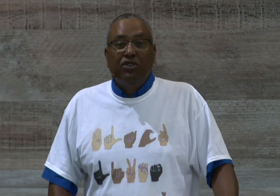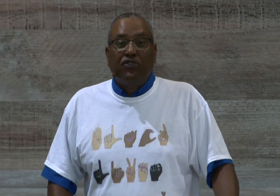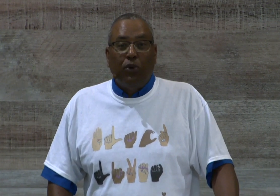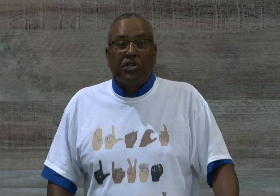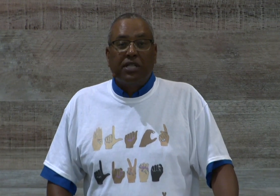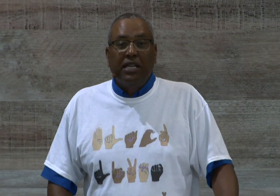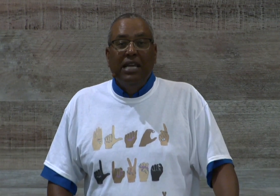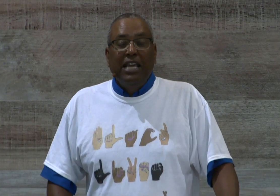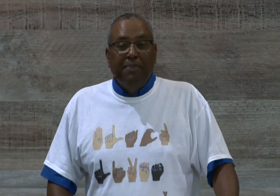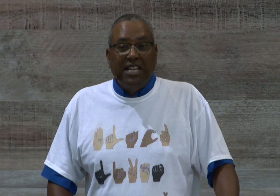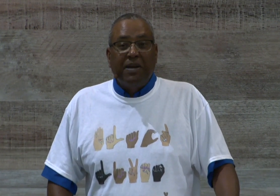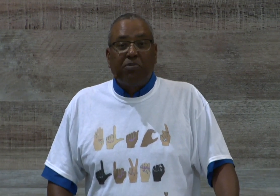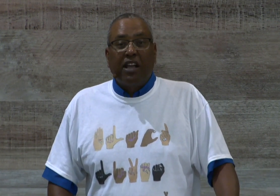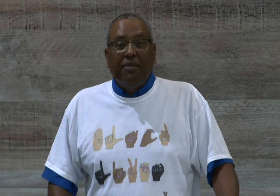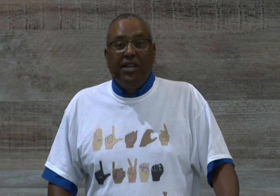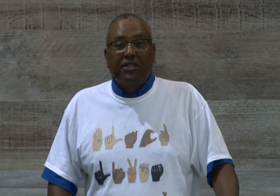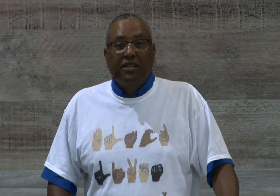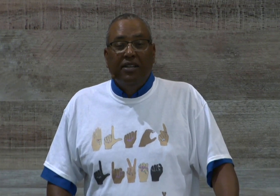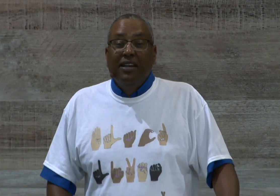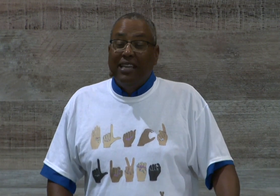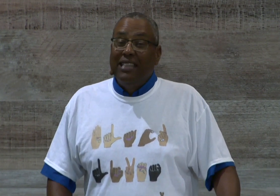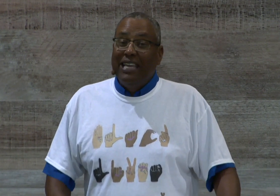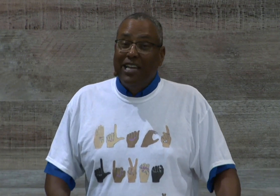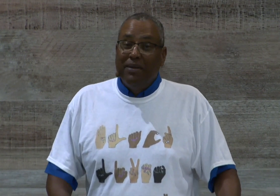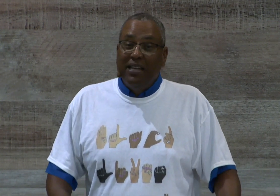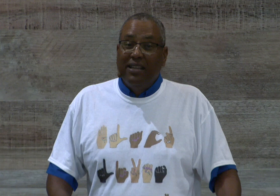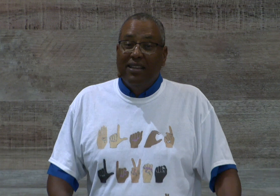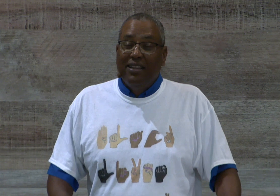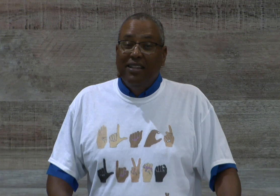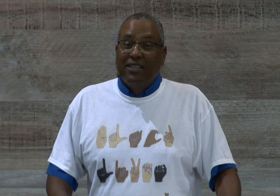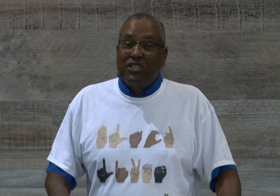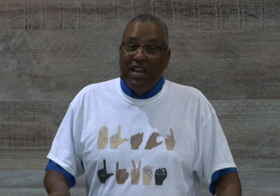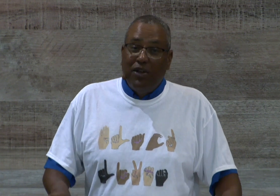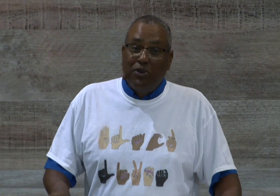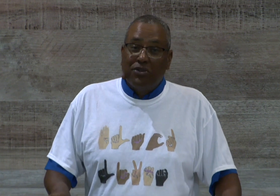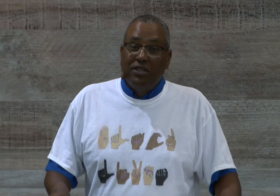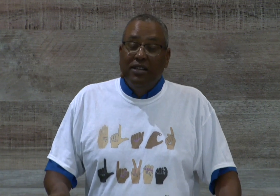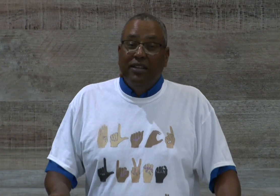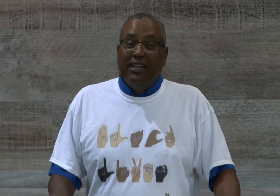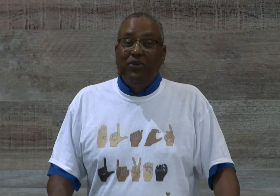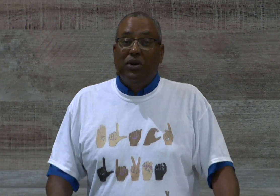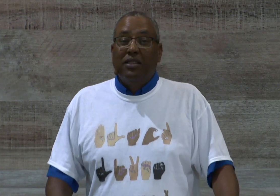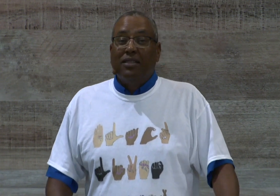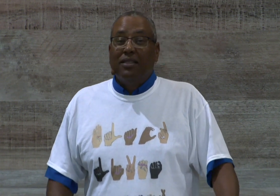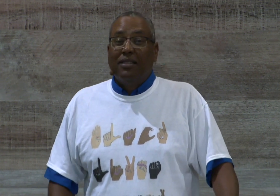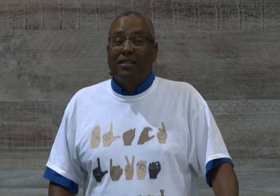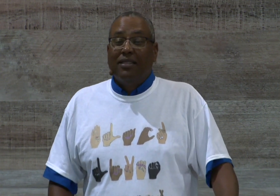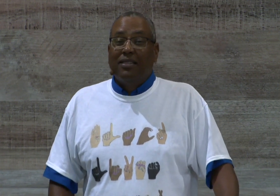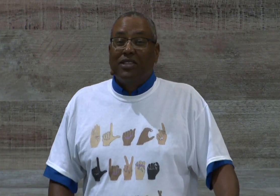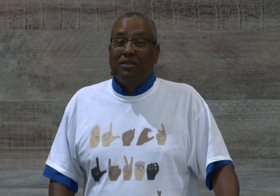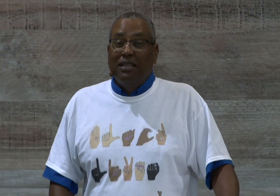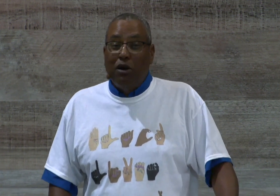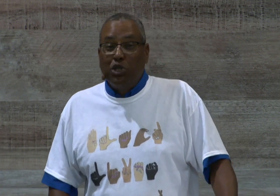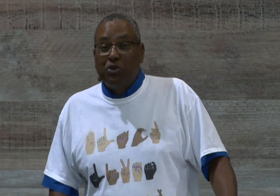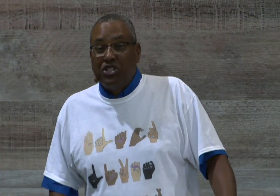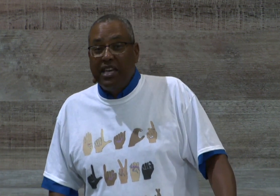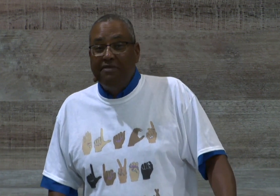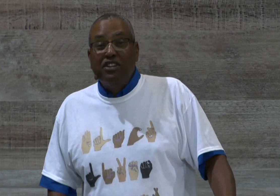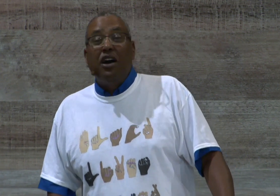enforce the Emancipation Proclamation. Again, the enemy, the slaveholders, didn't want those who were enslaved to know